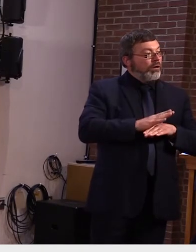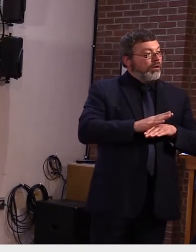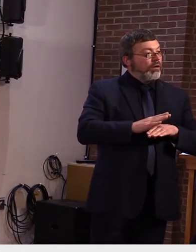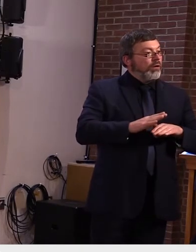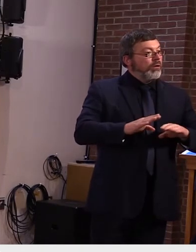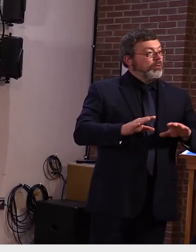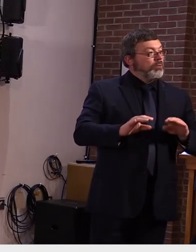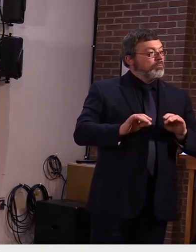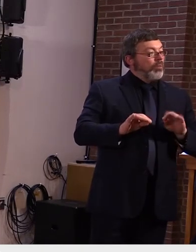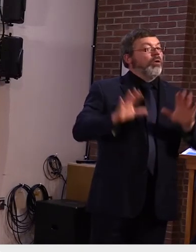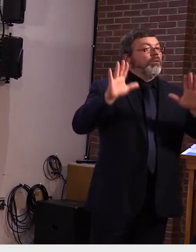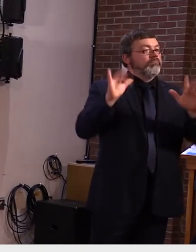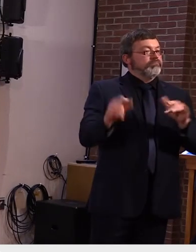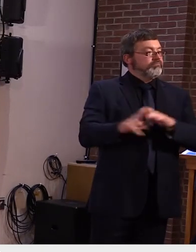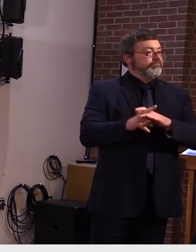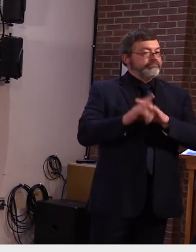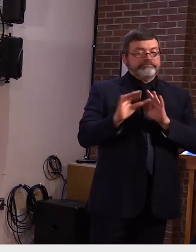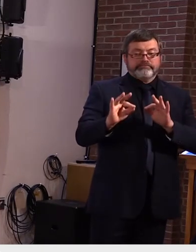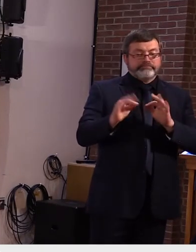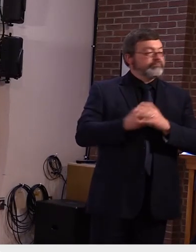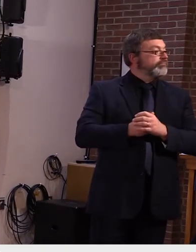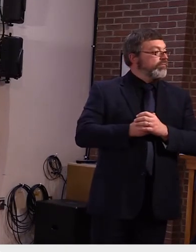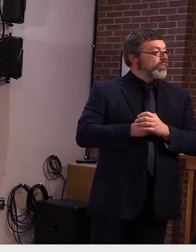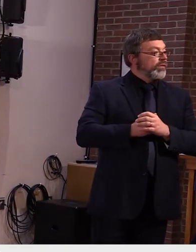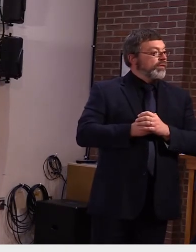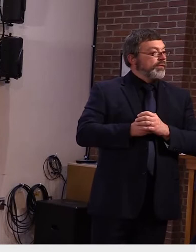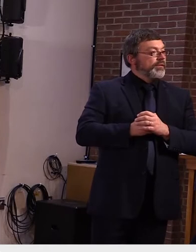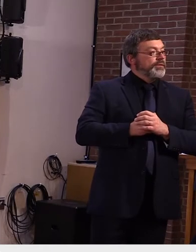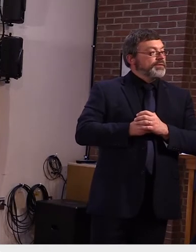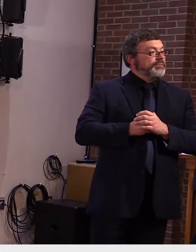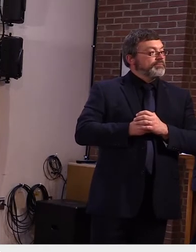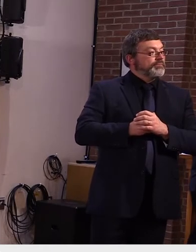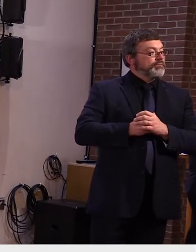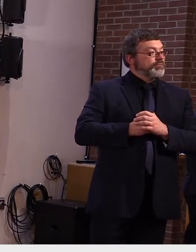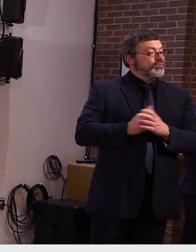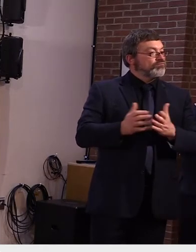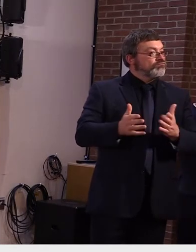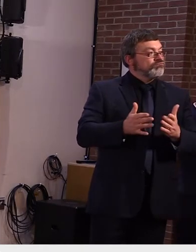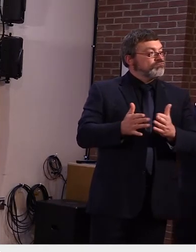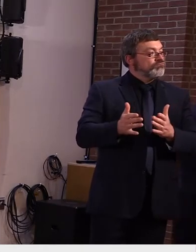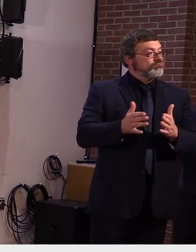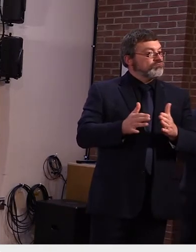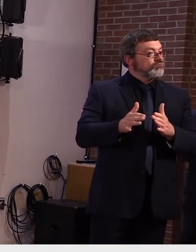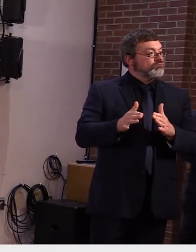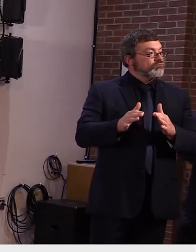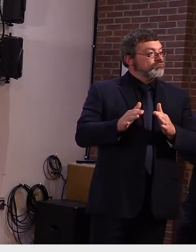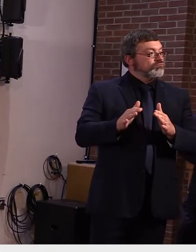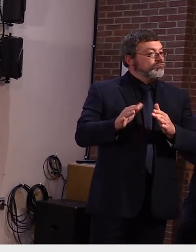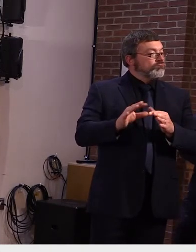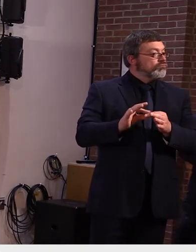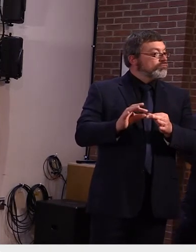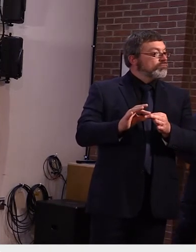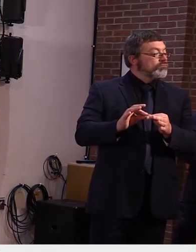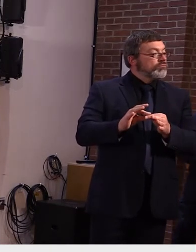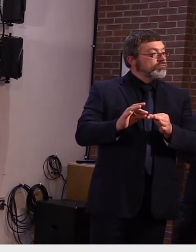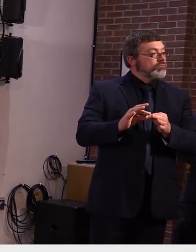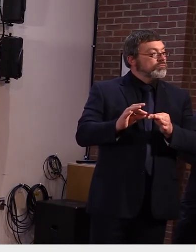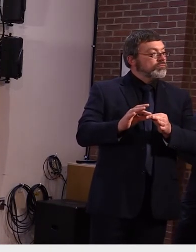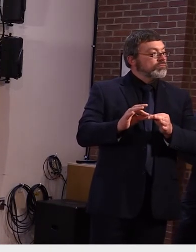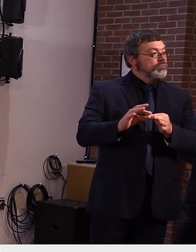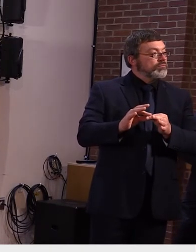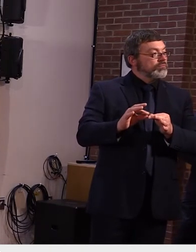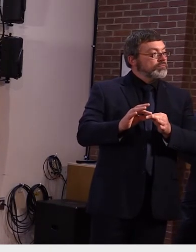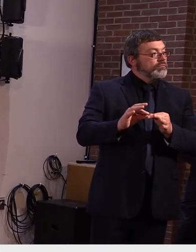governor i was calling in when you may have discussed this question with another reporter so please bear with me you and four other governors